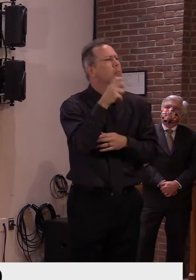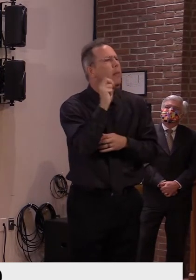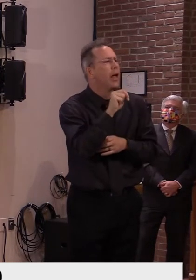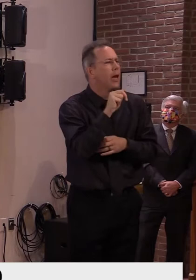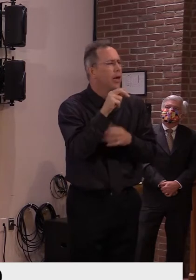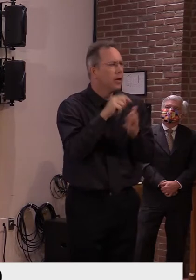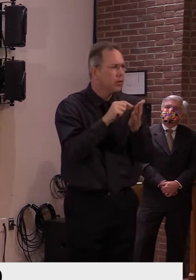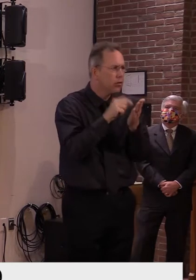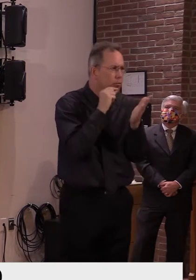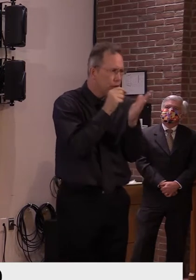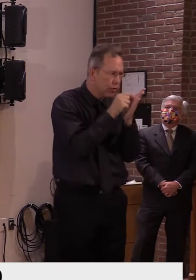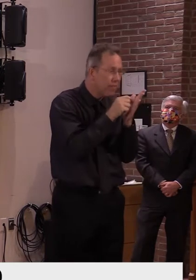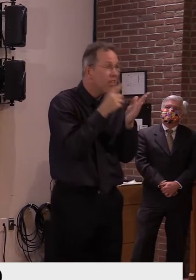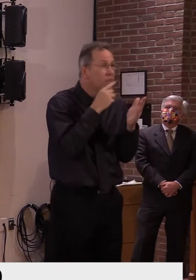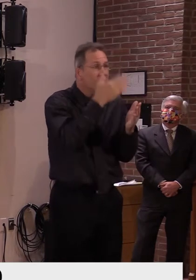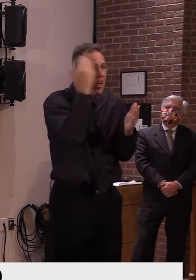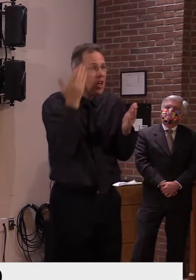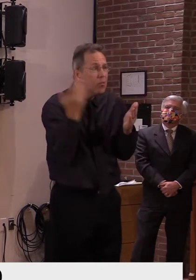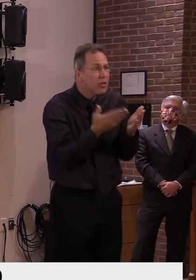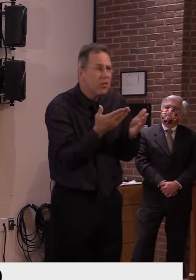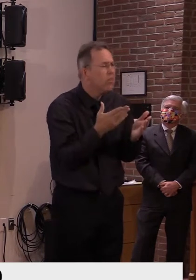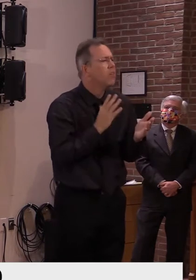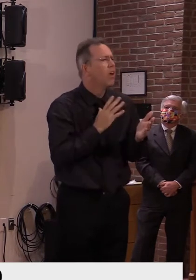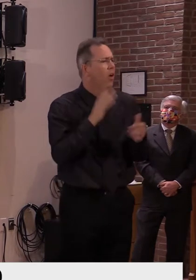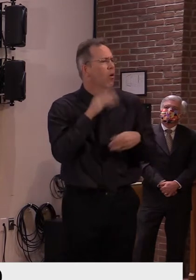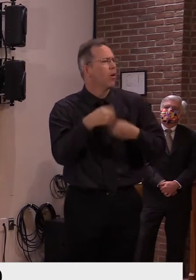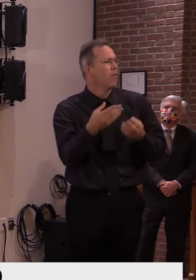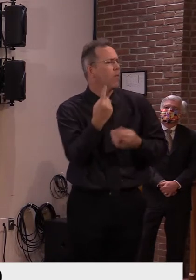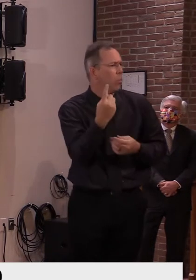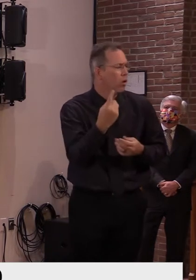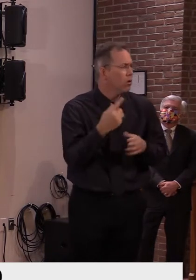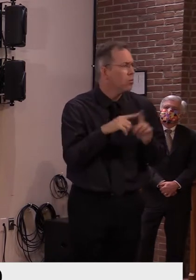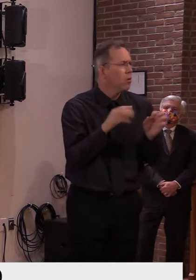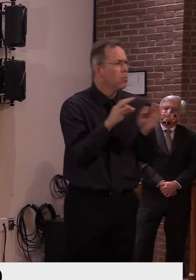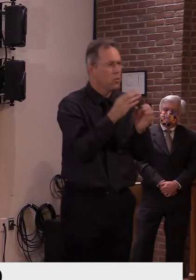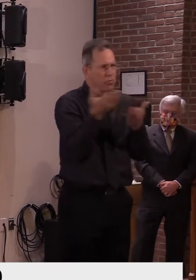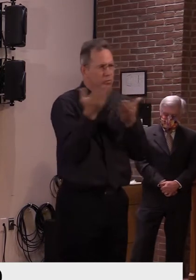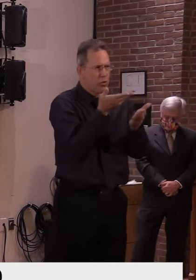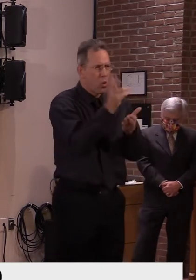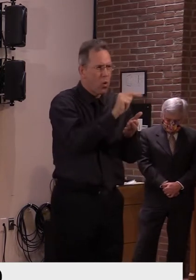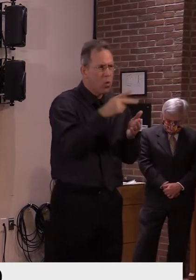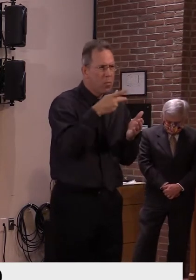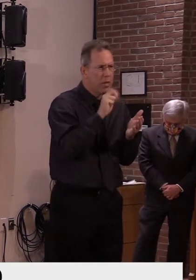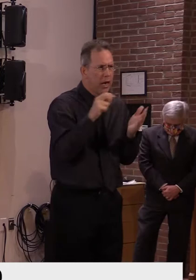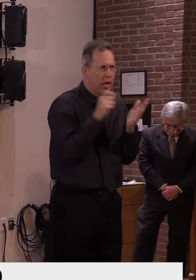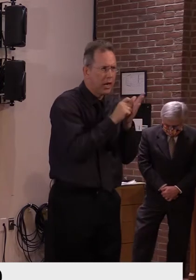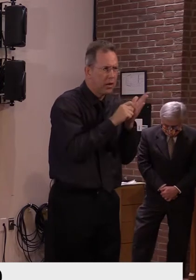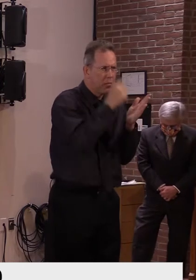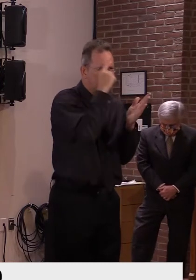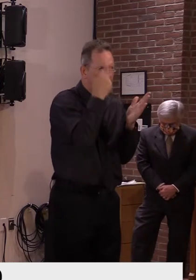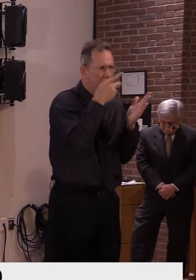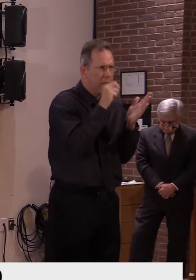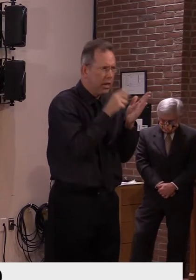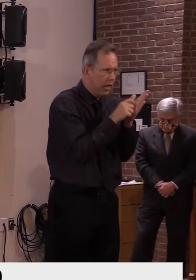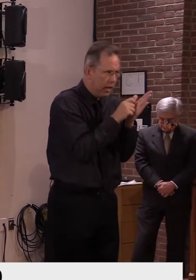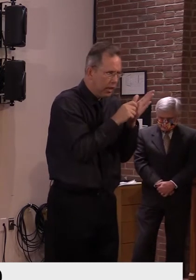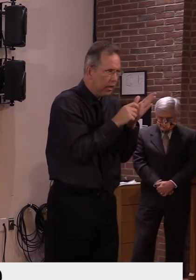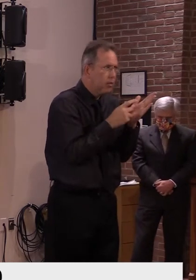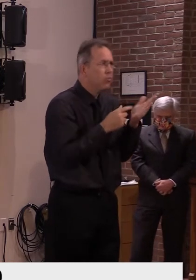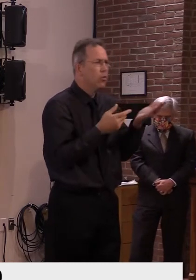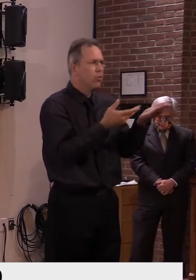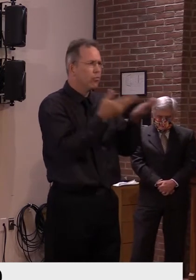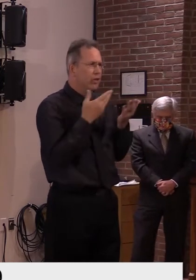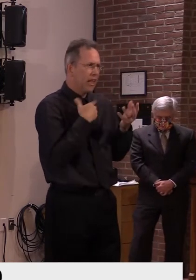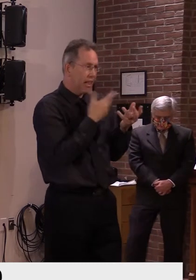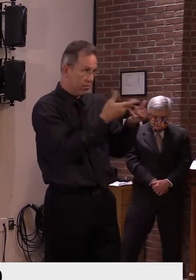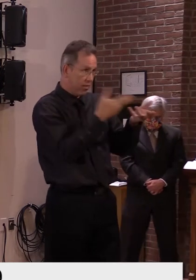okay. You're still going to be able to vote, and no voter will be denied their right to cast the ballot. Poll workers will have